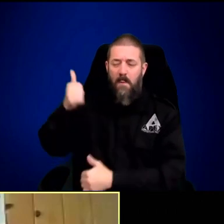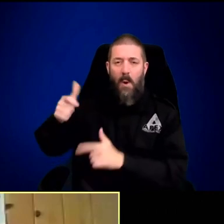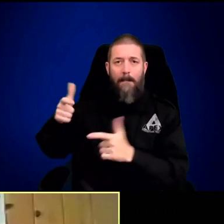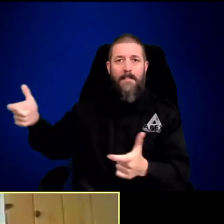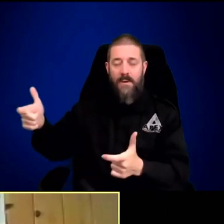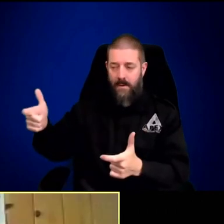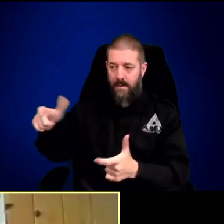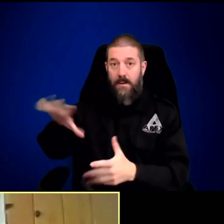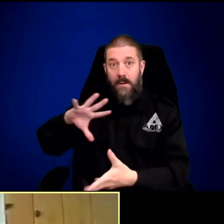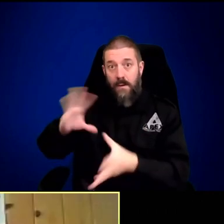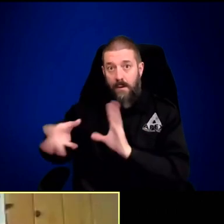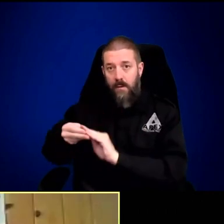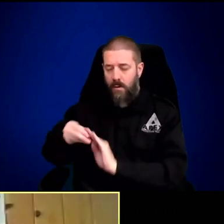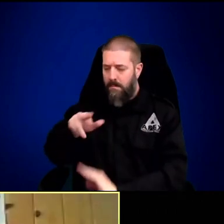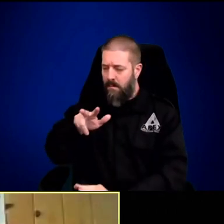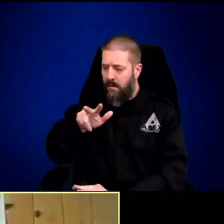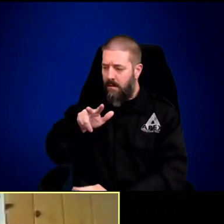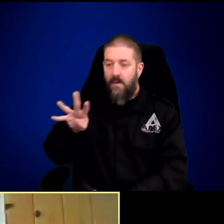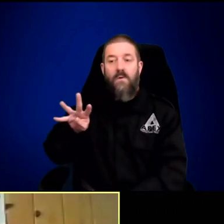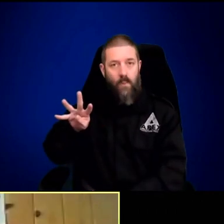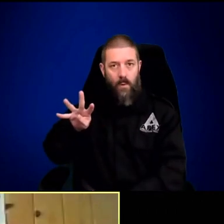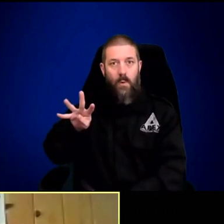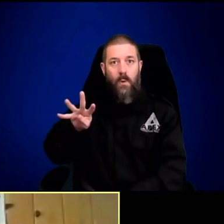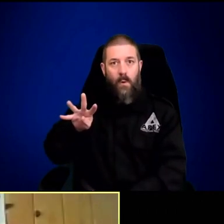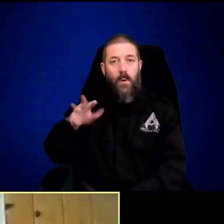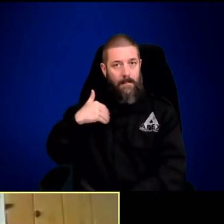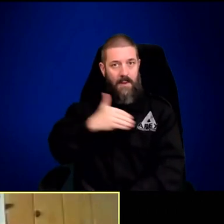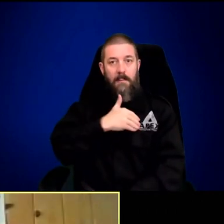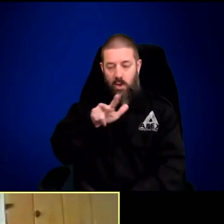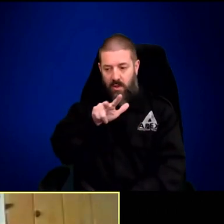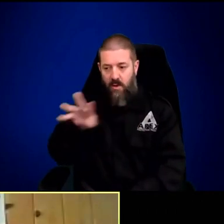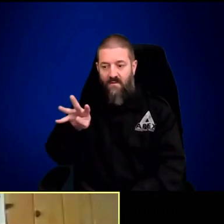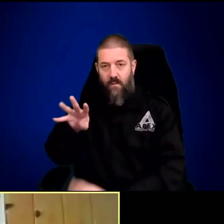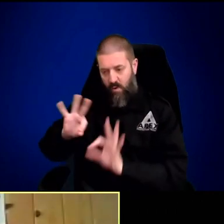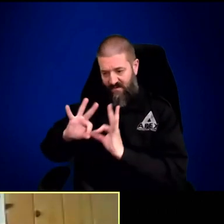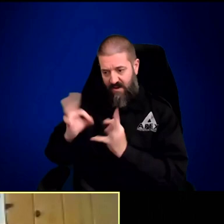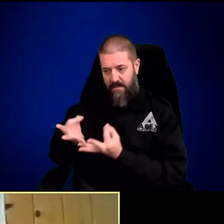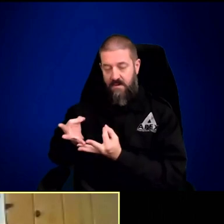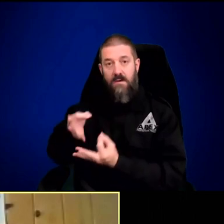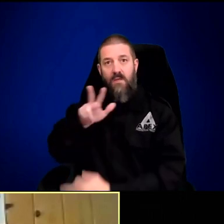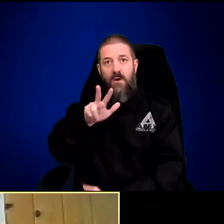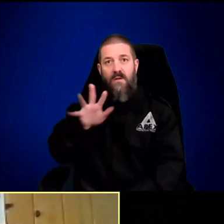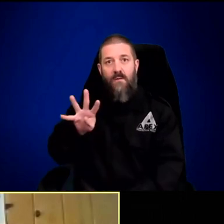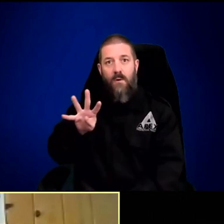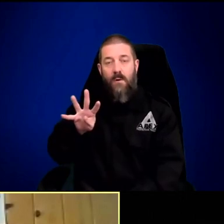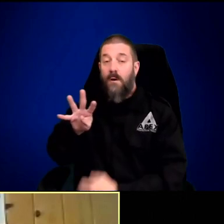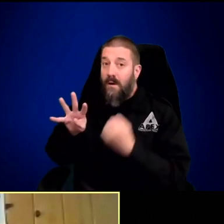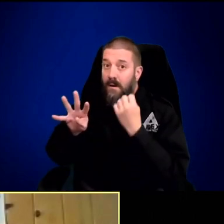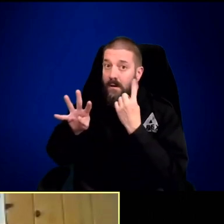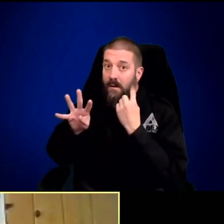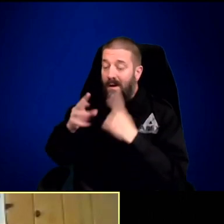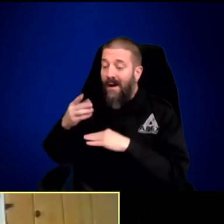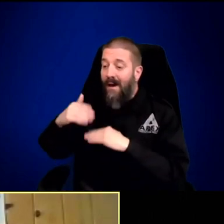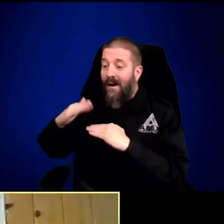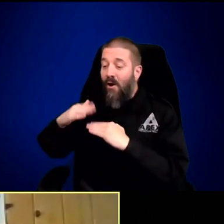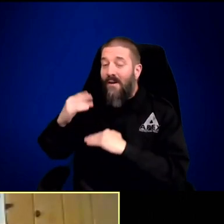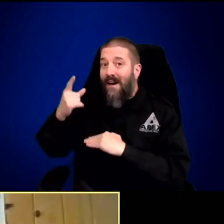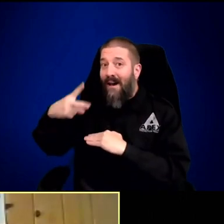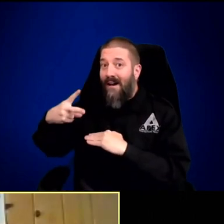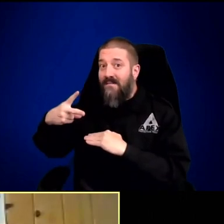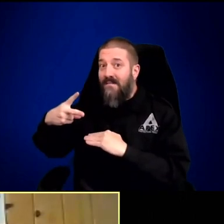pack is by far our largest family of wolves. They number 34, 34 members.